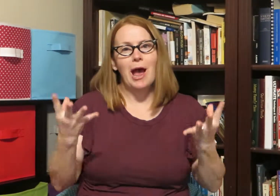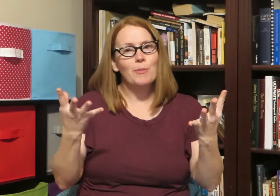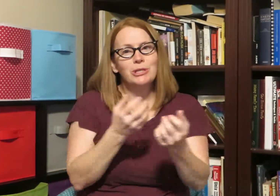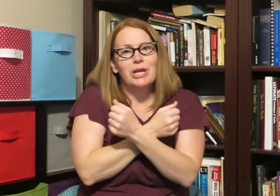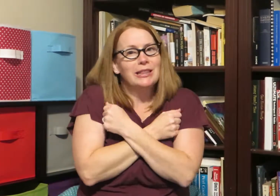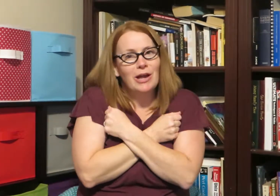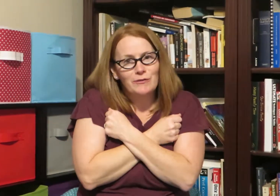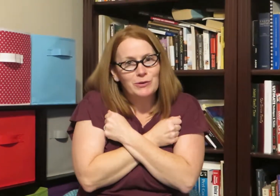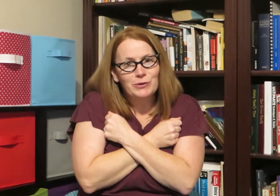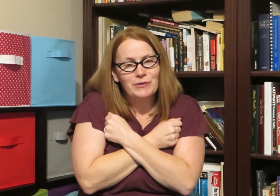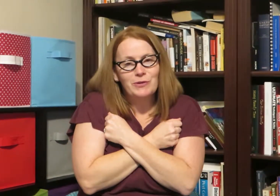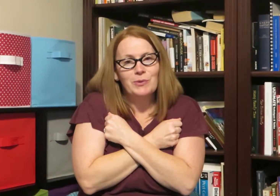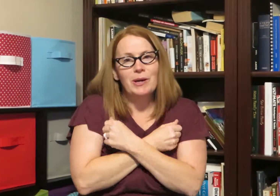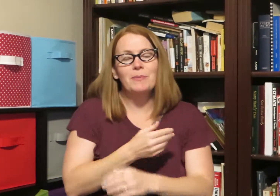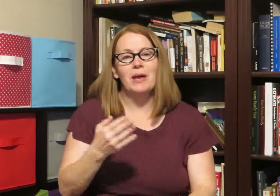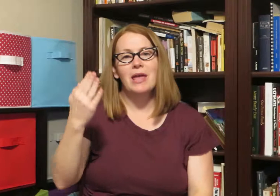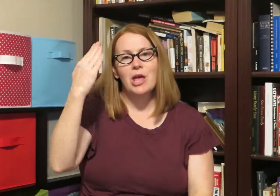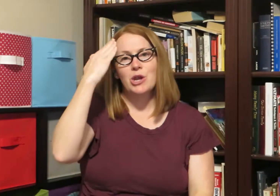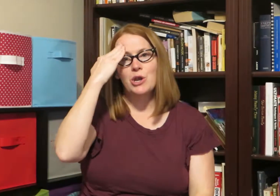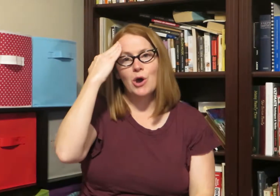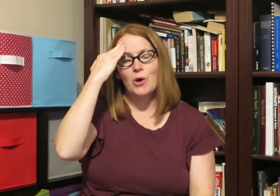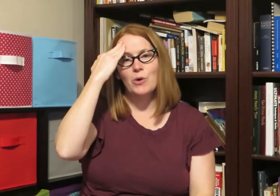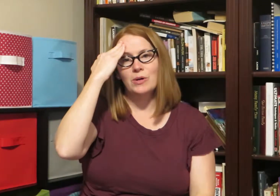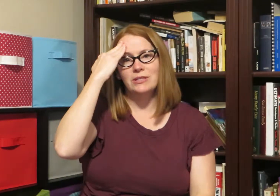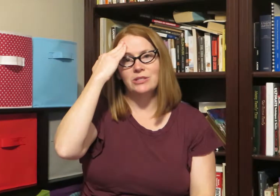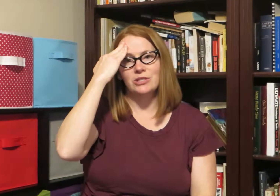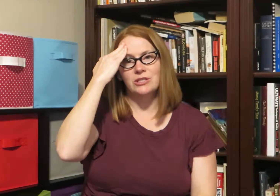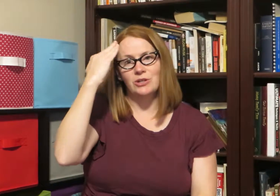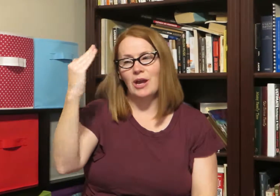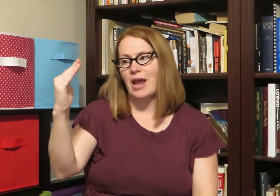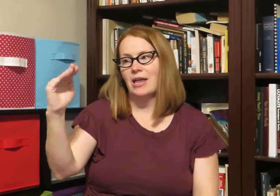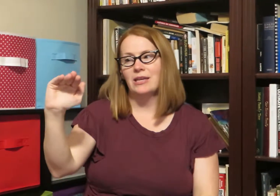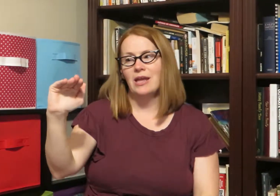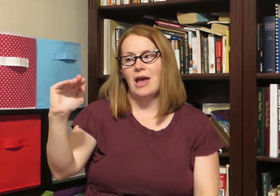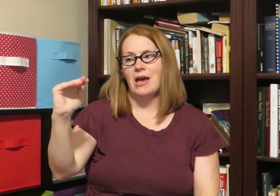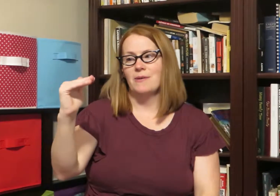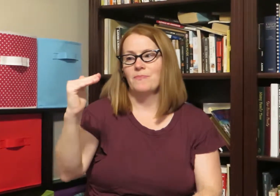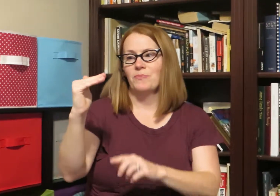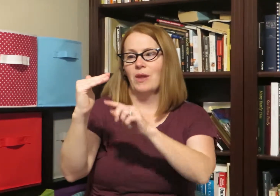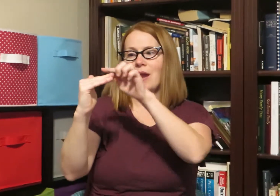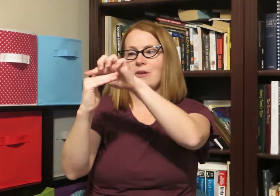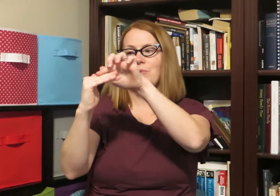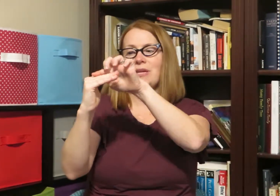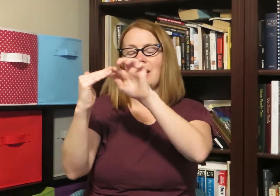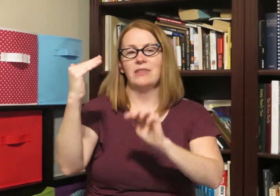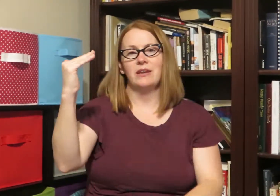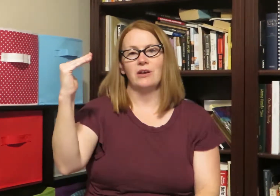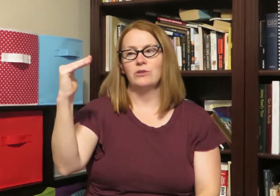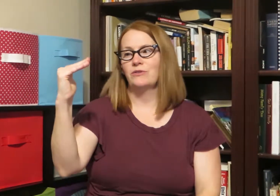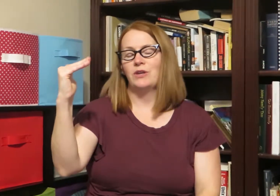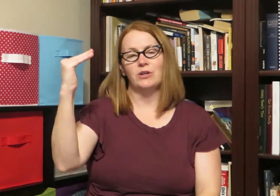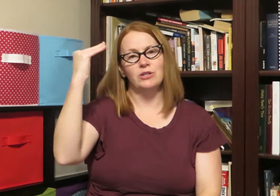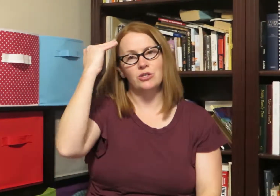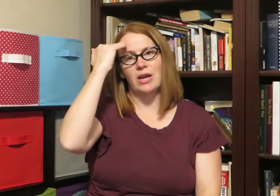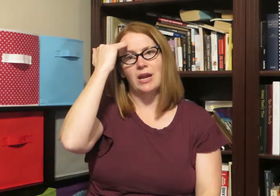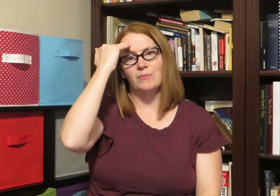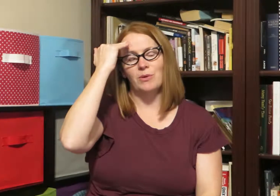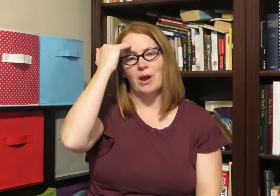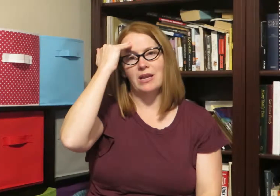how much I love you if you want but no is just your hand kind of bending at the knuckles fingers straight coming right